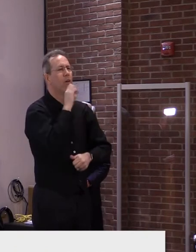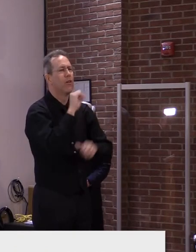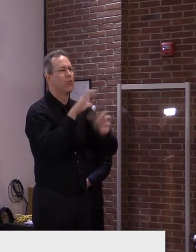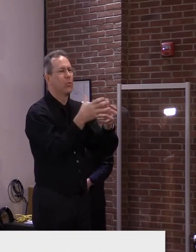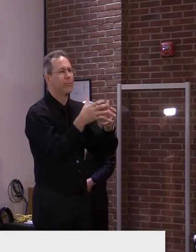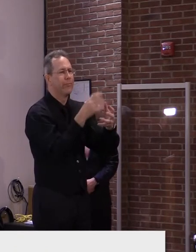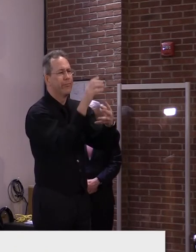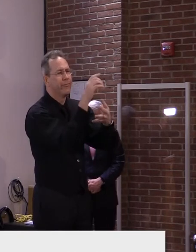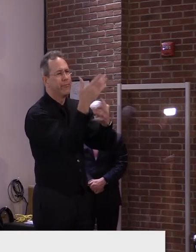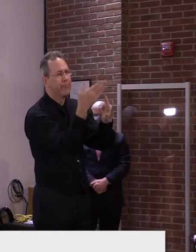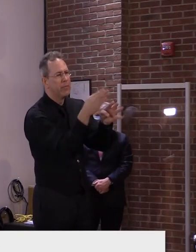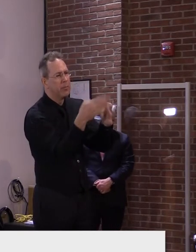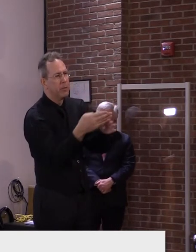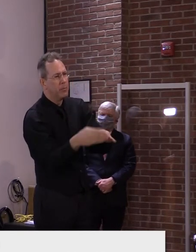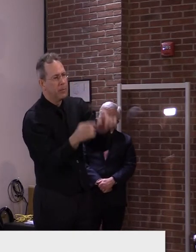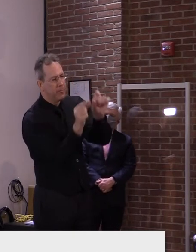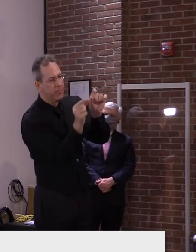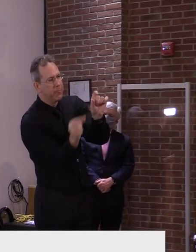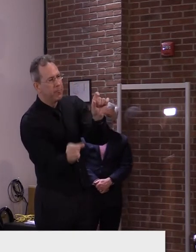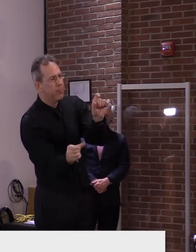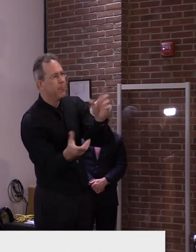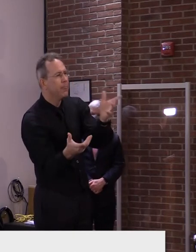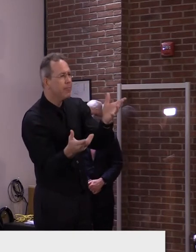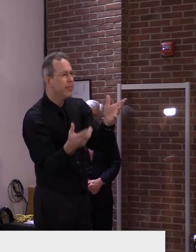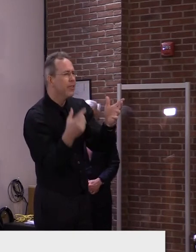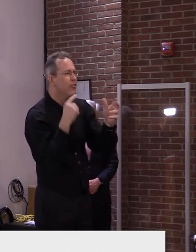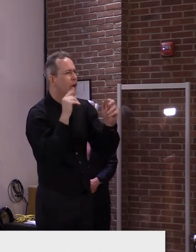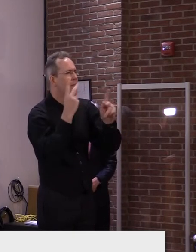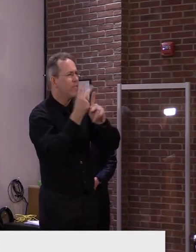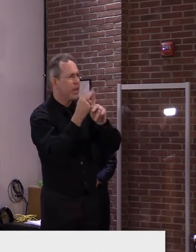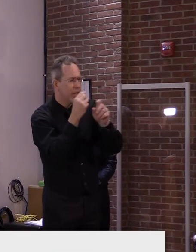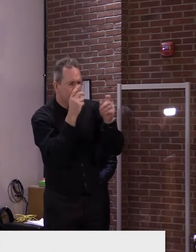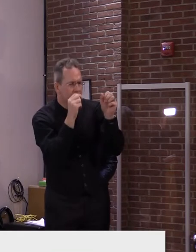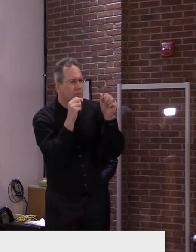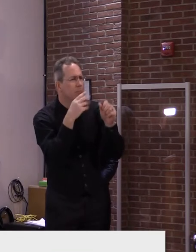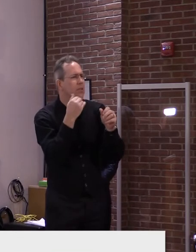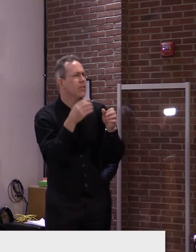that's easily understood and gets us to the end as quick as possible.